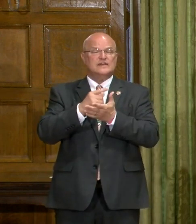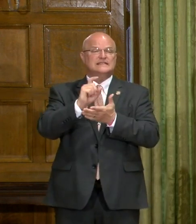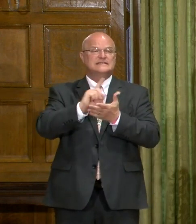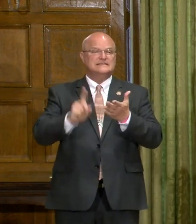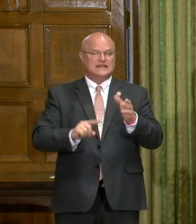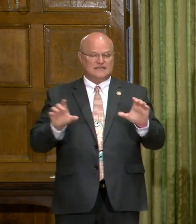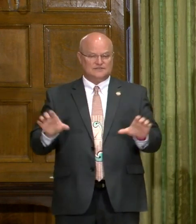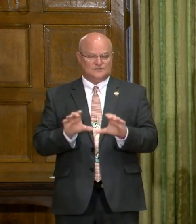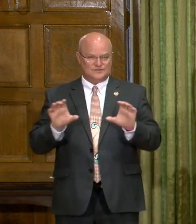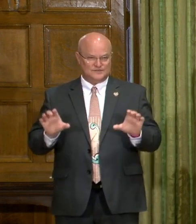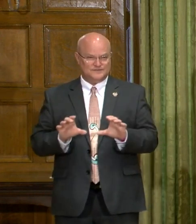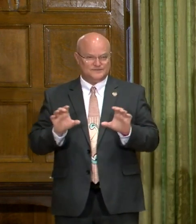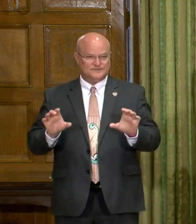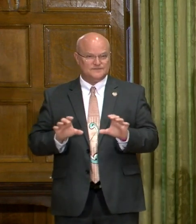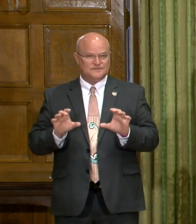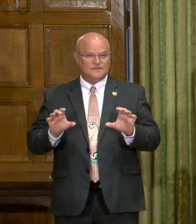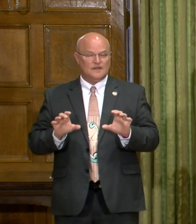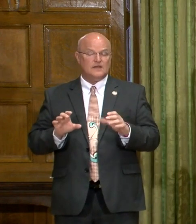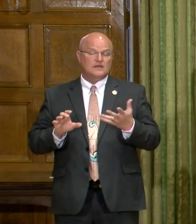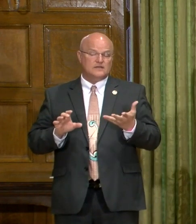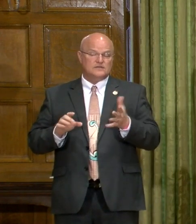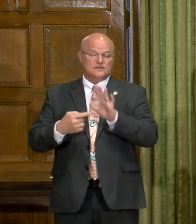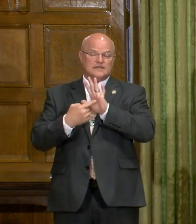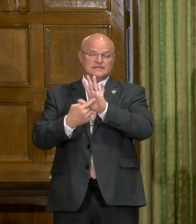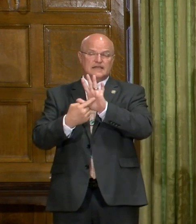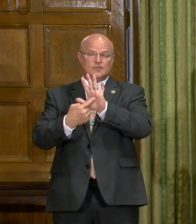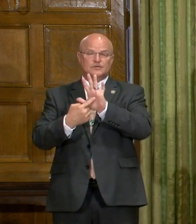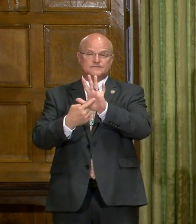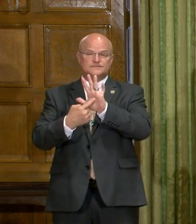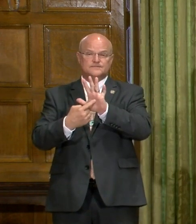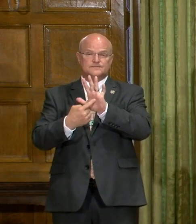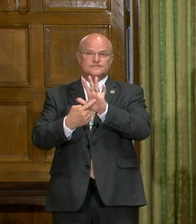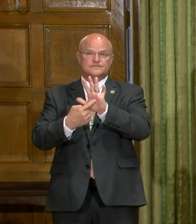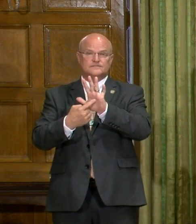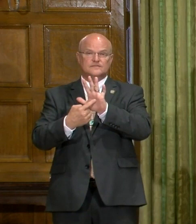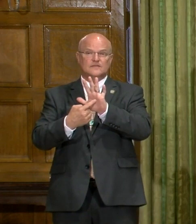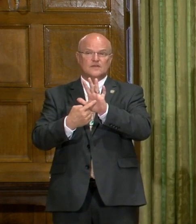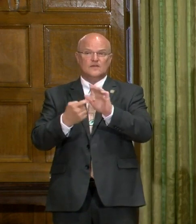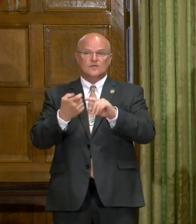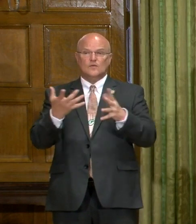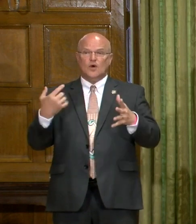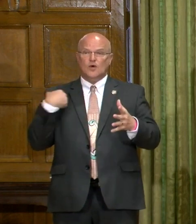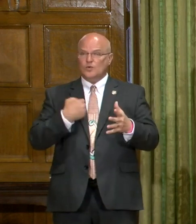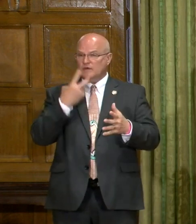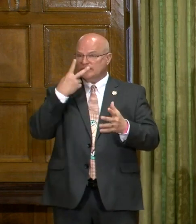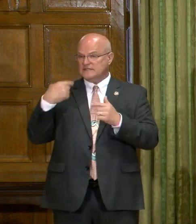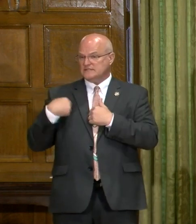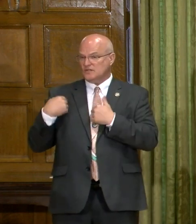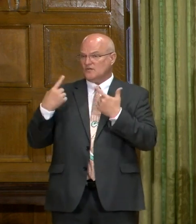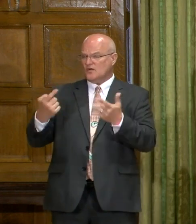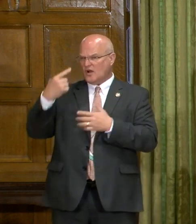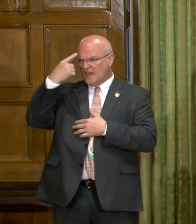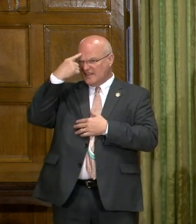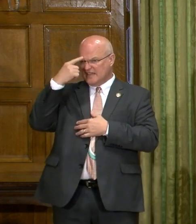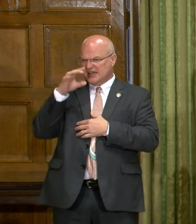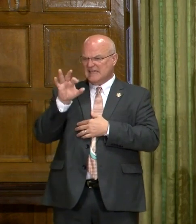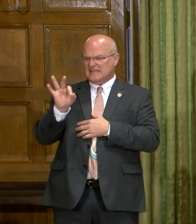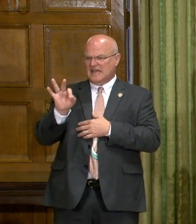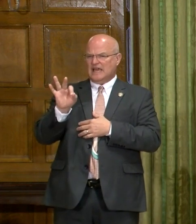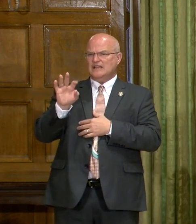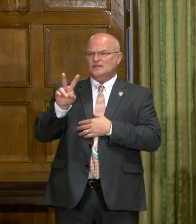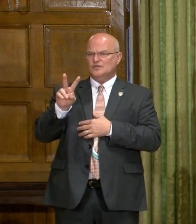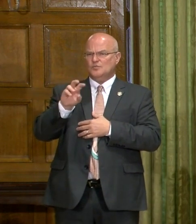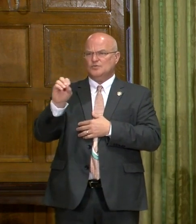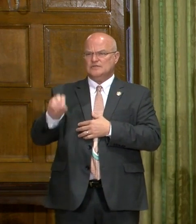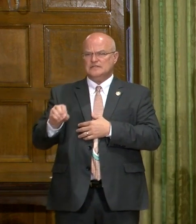designed for. And, you know, to illustrate it, from what we've seen so far, I think it was 92%